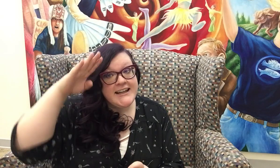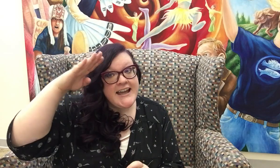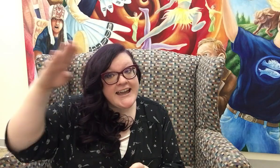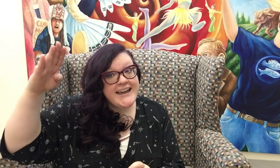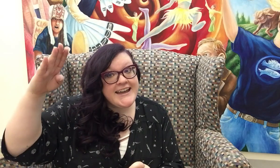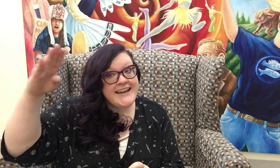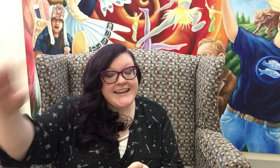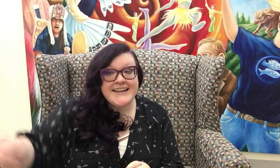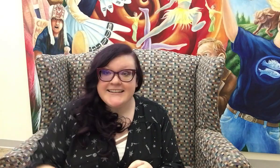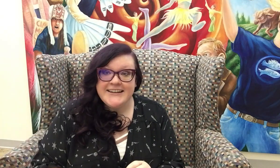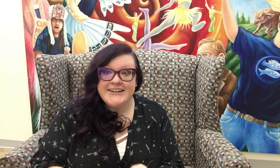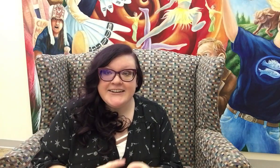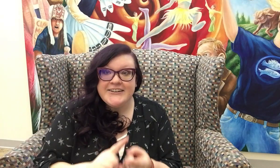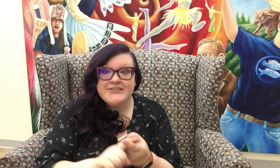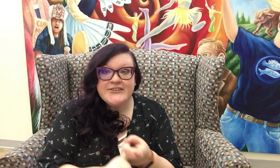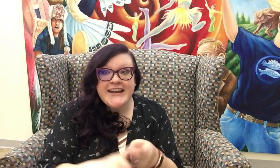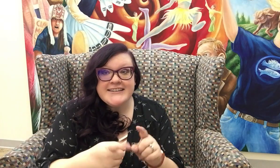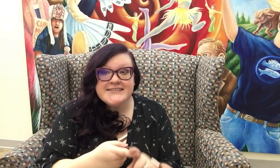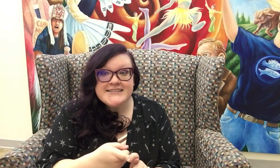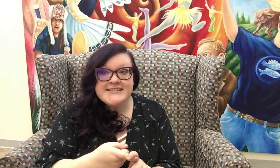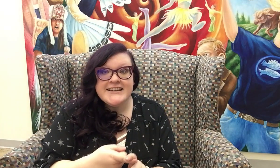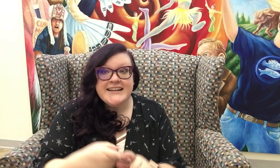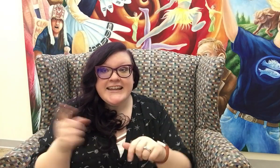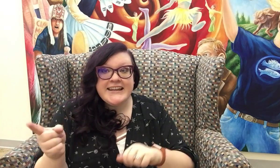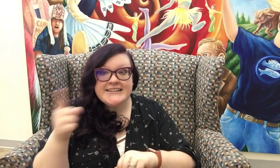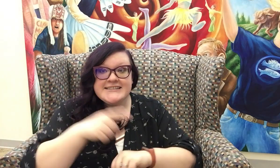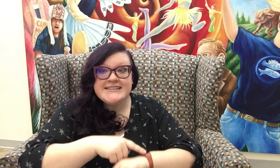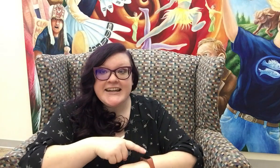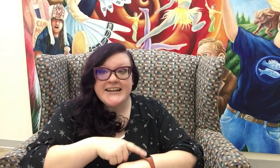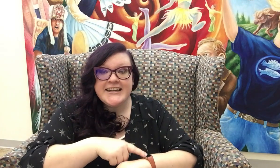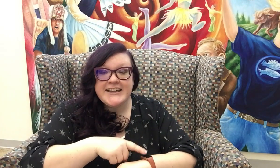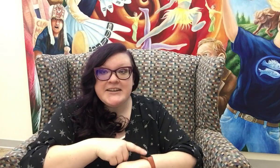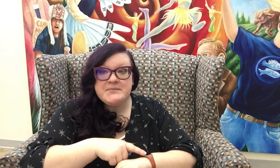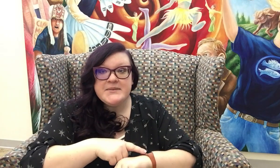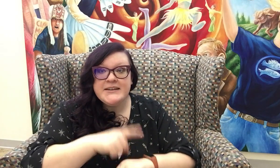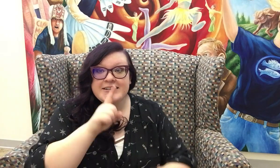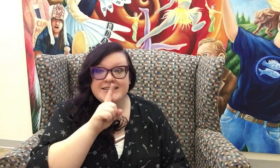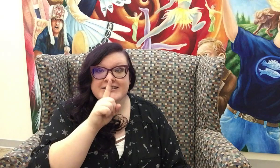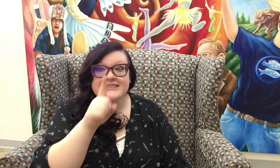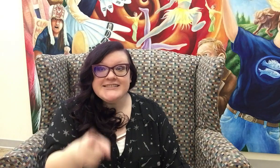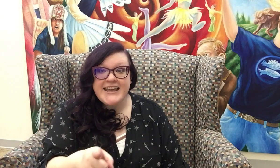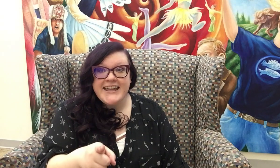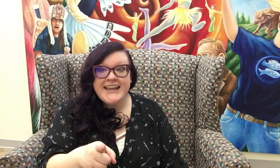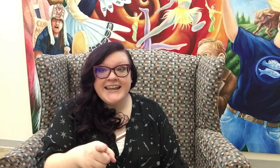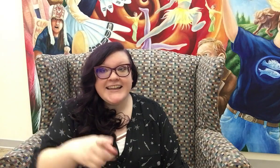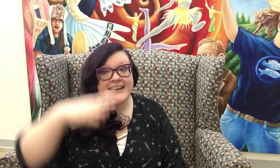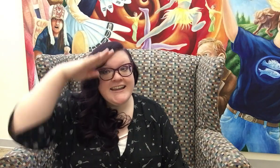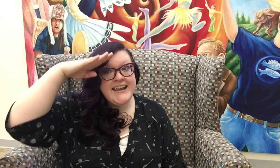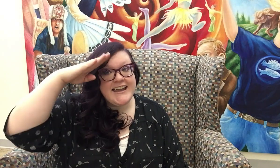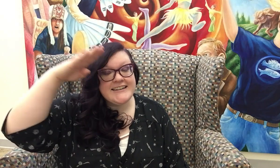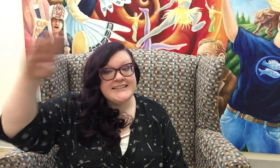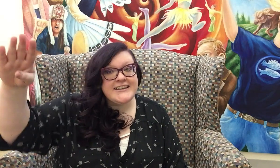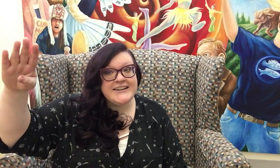hello friends, it's time to say hello.